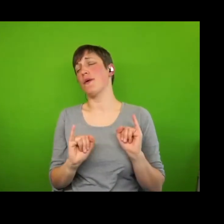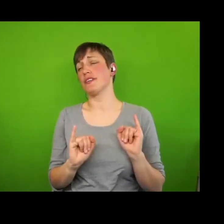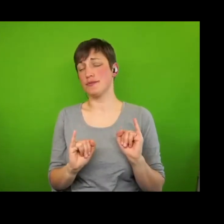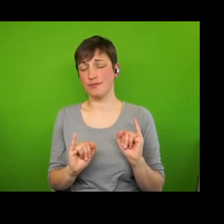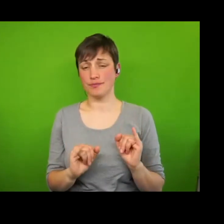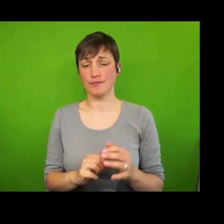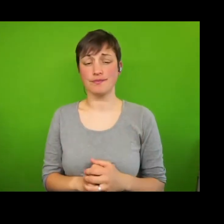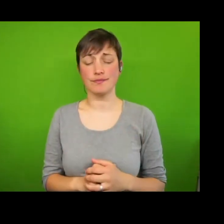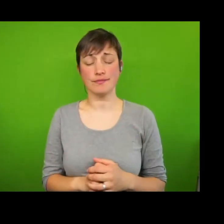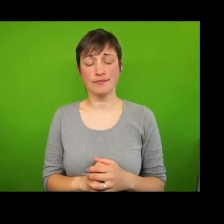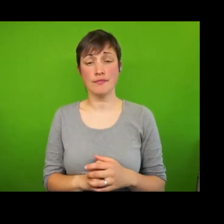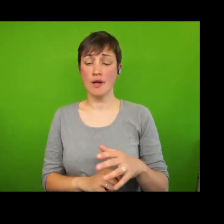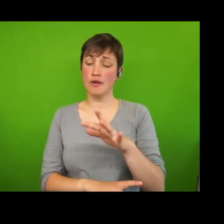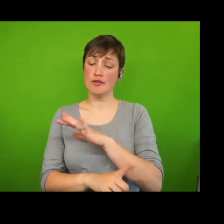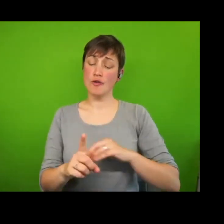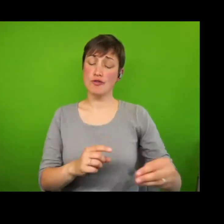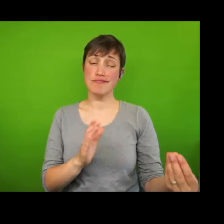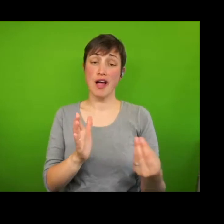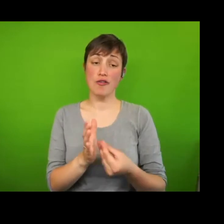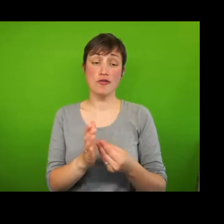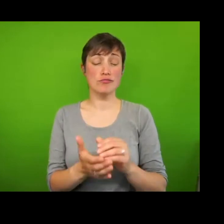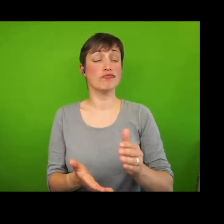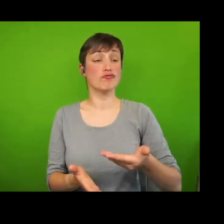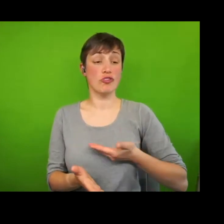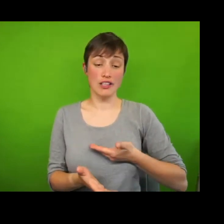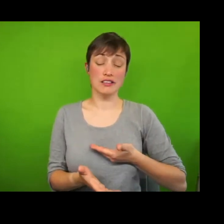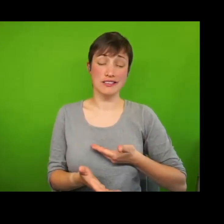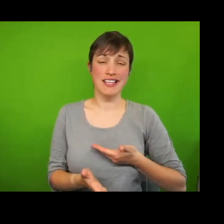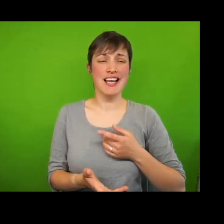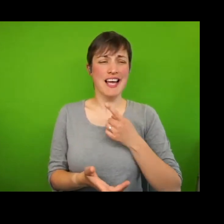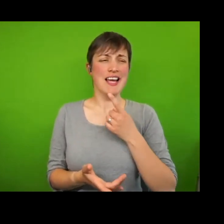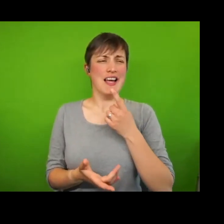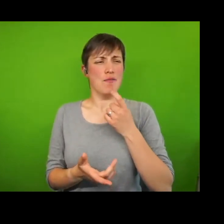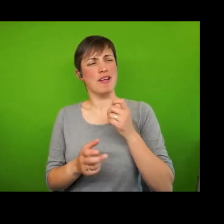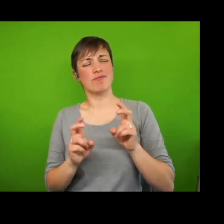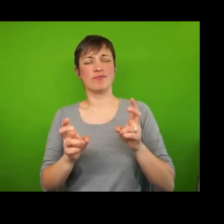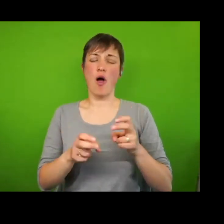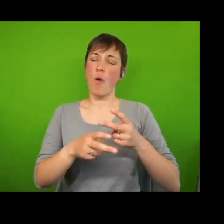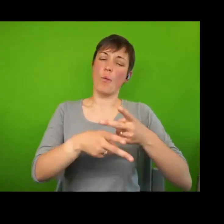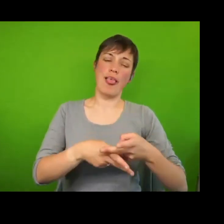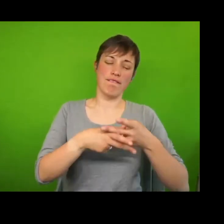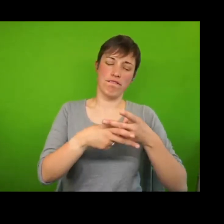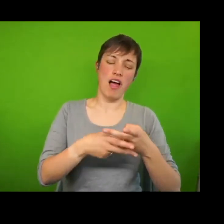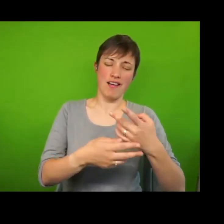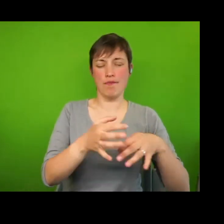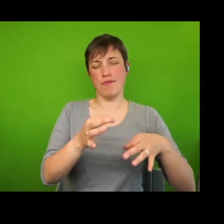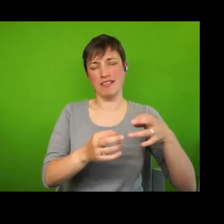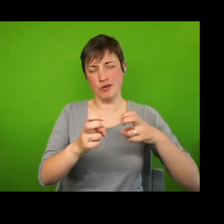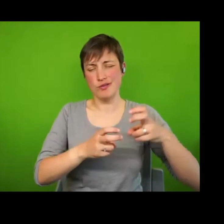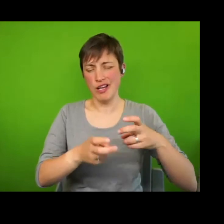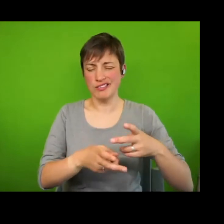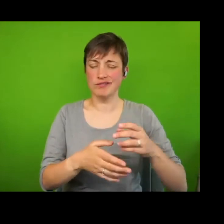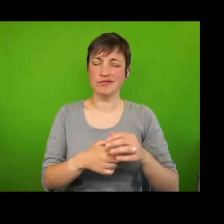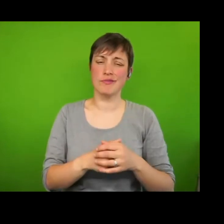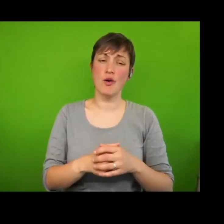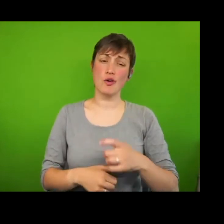they are sometimes characterised as passive welfare in political debate, not least in the UK, human rights